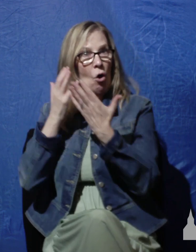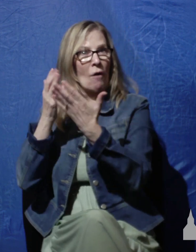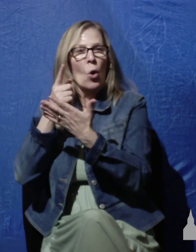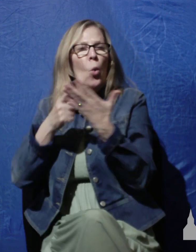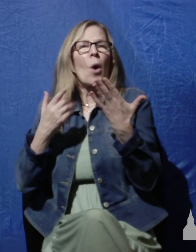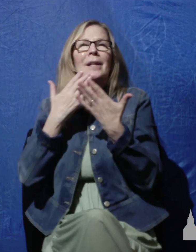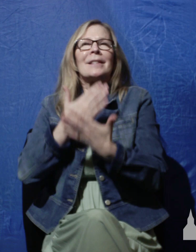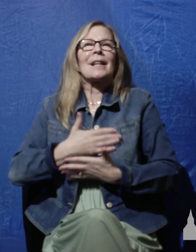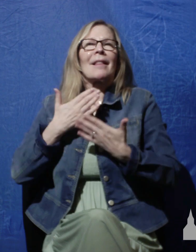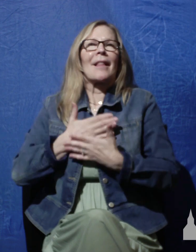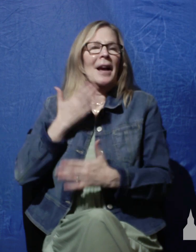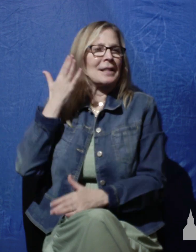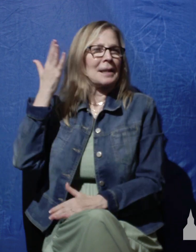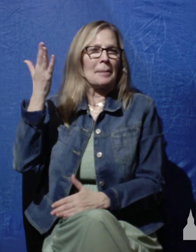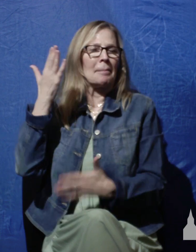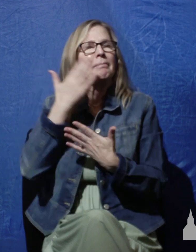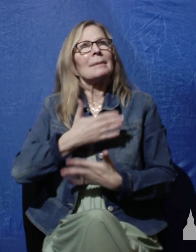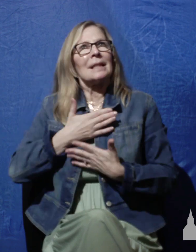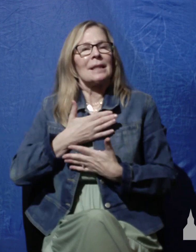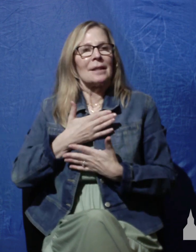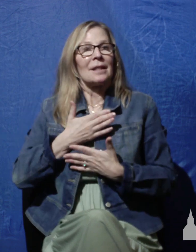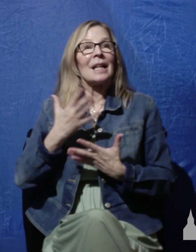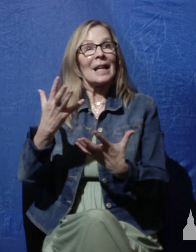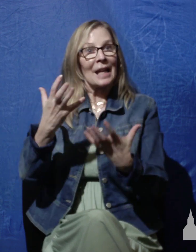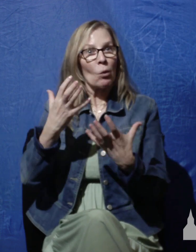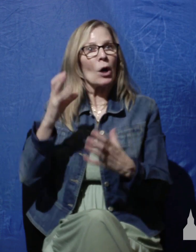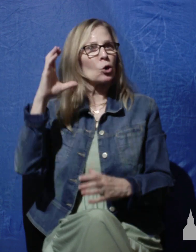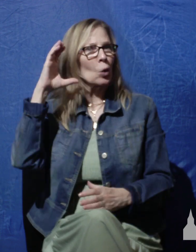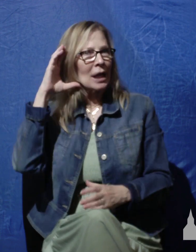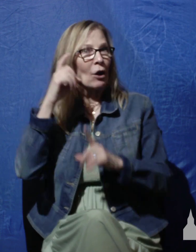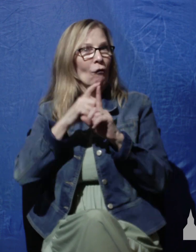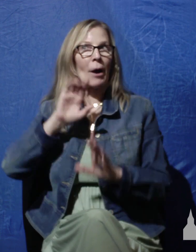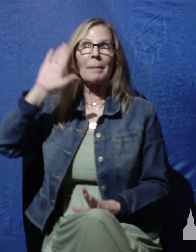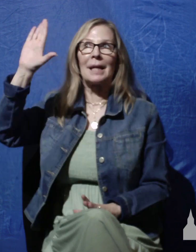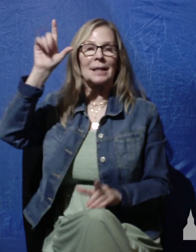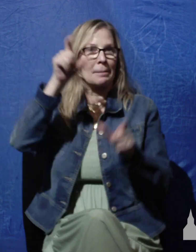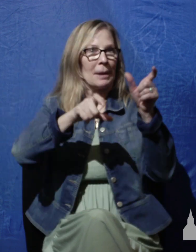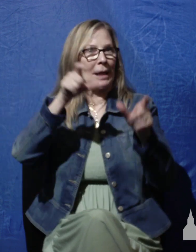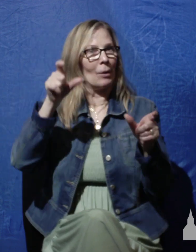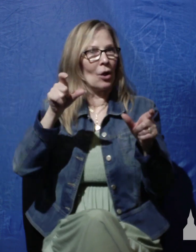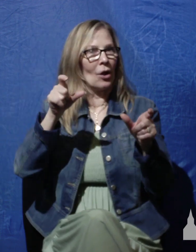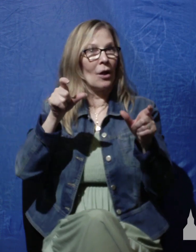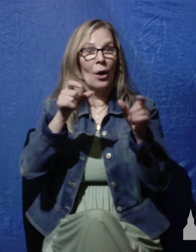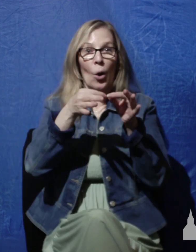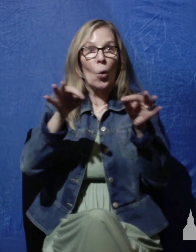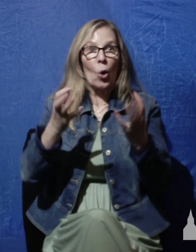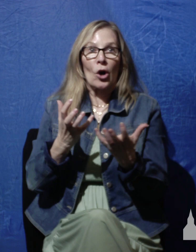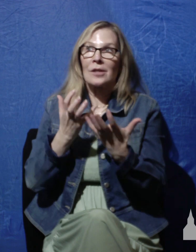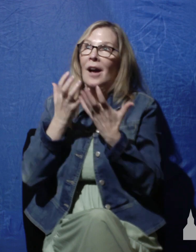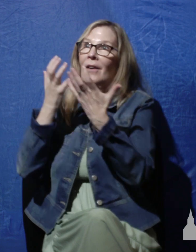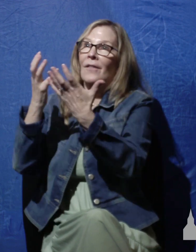pleases him is to hear from his people words of gratitude, appreciation,